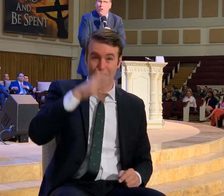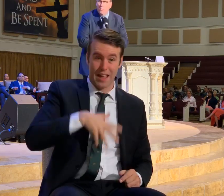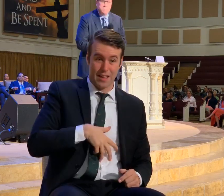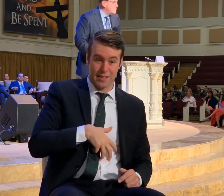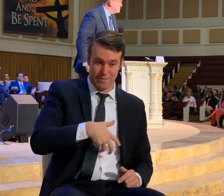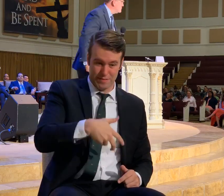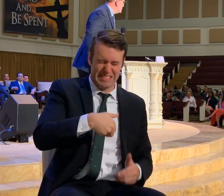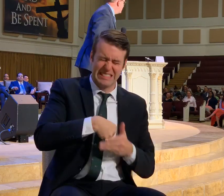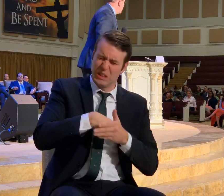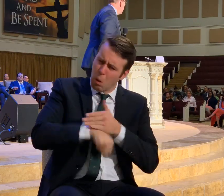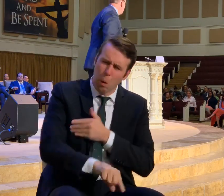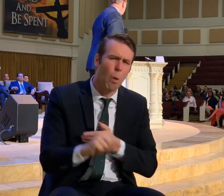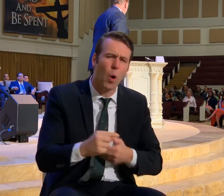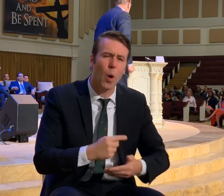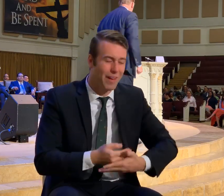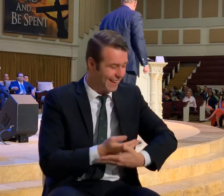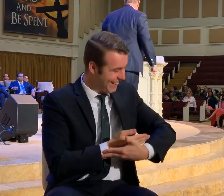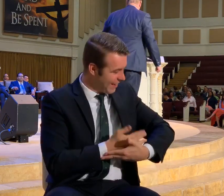thing to me though.